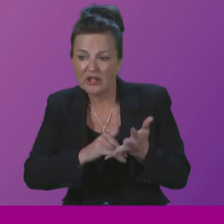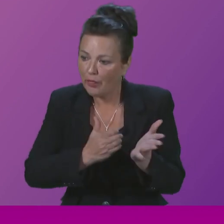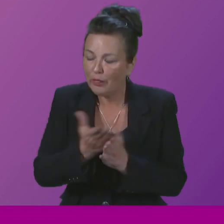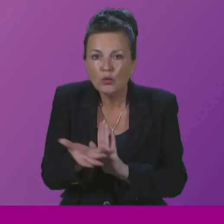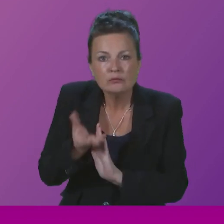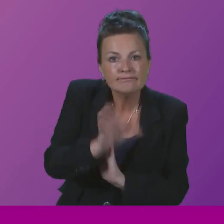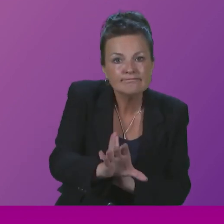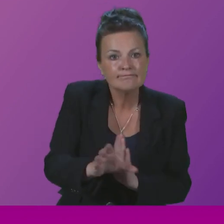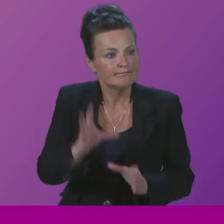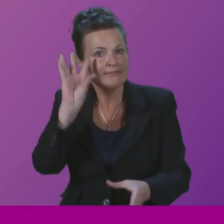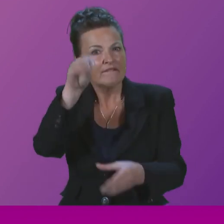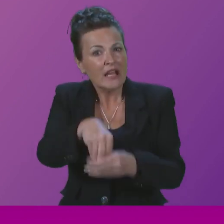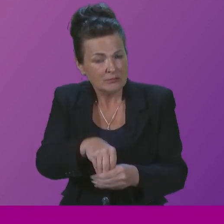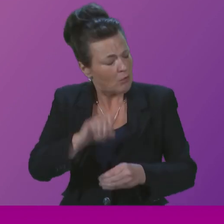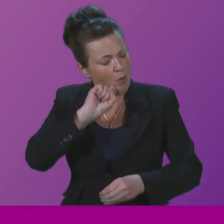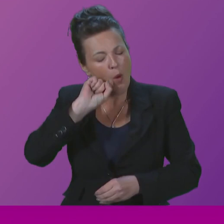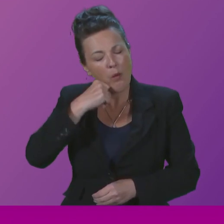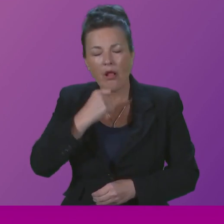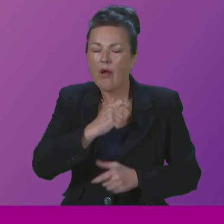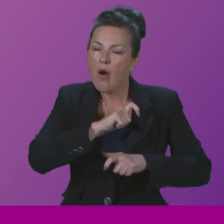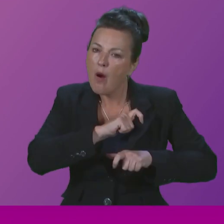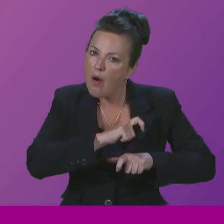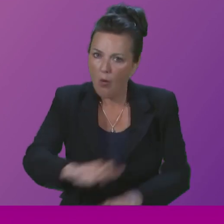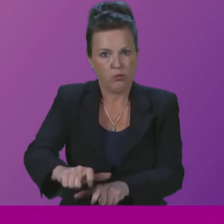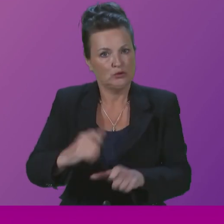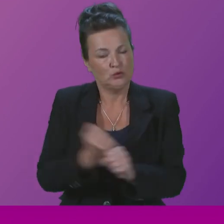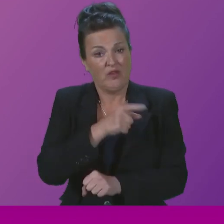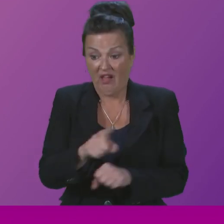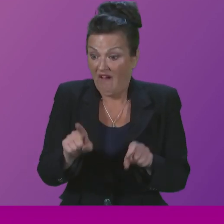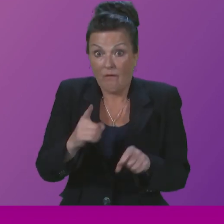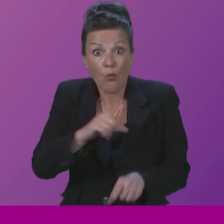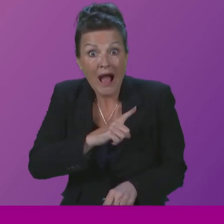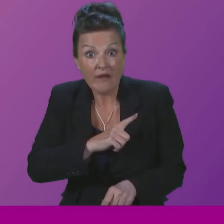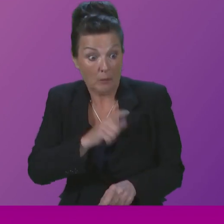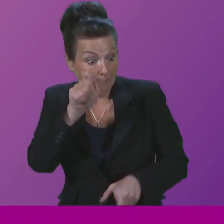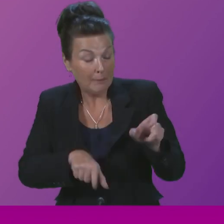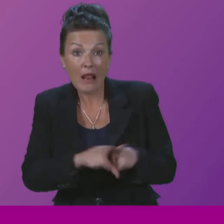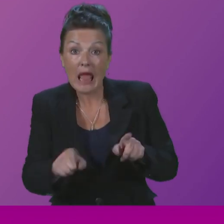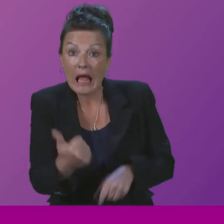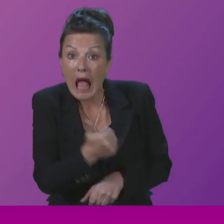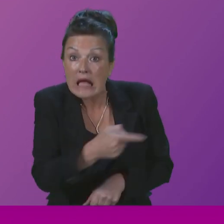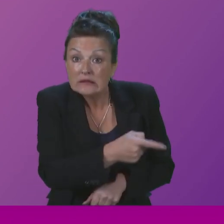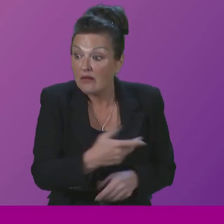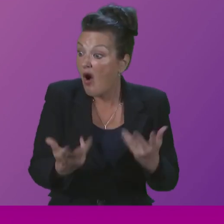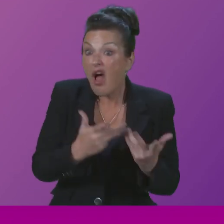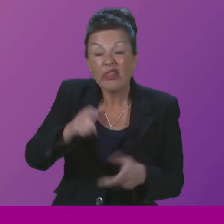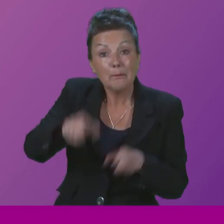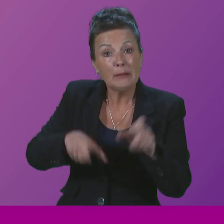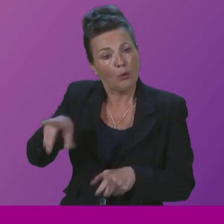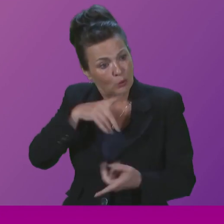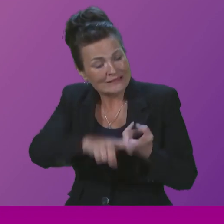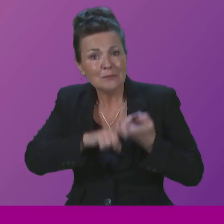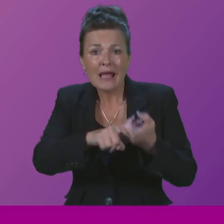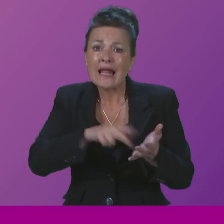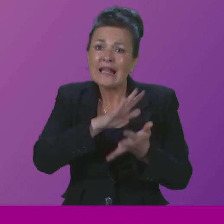needs and we will always do that for the sake of patients like Anne and, of course, the many other patients who depend on the National Health